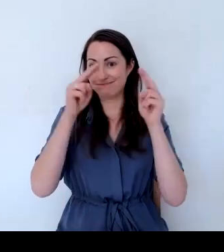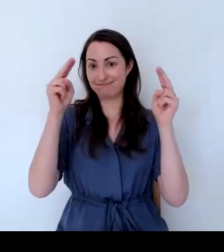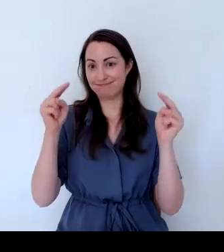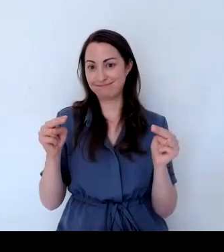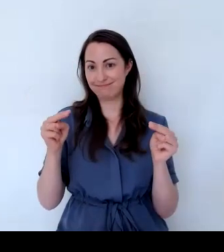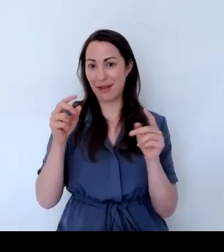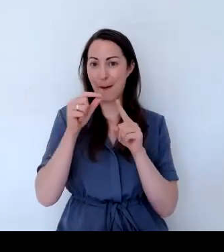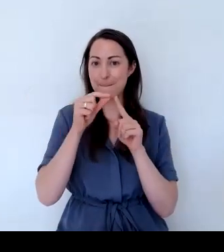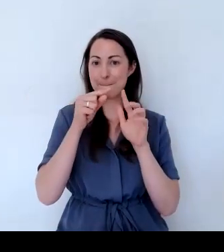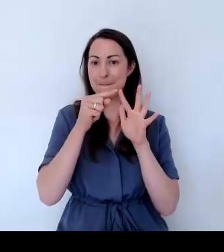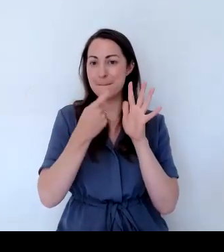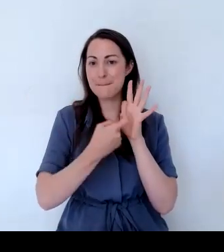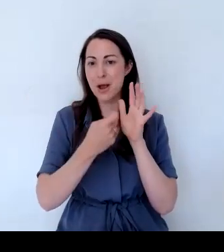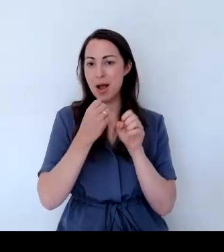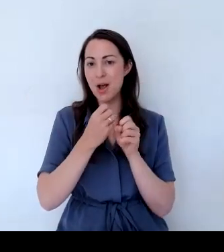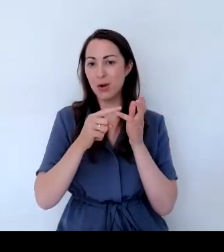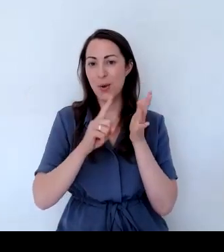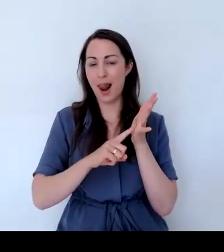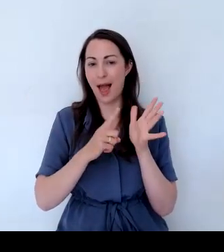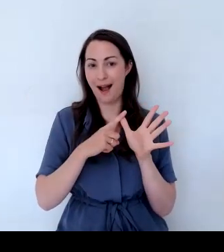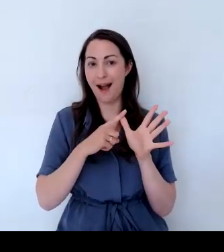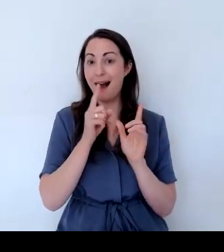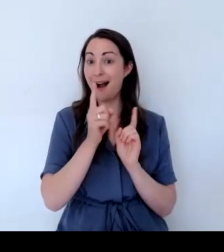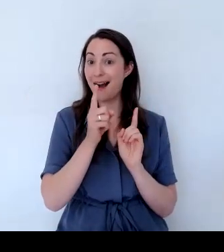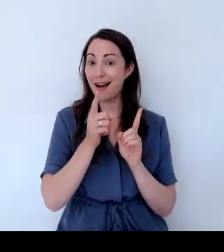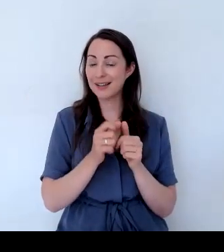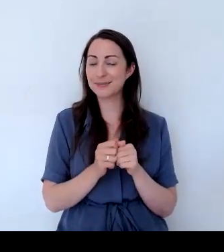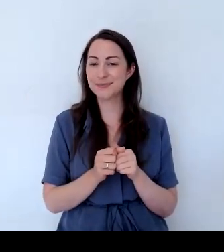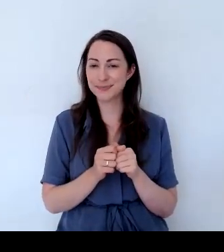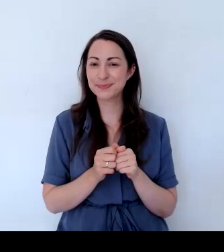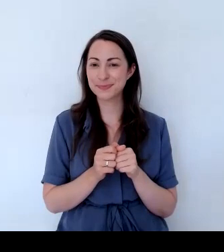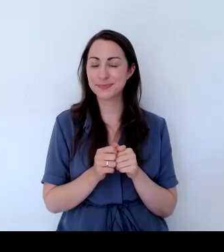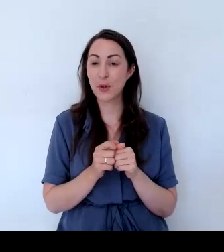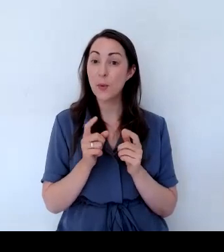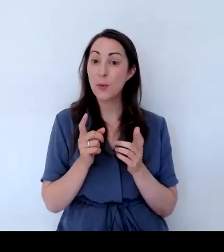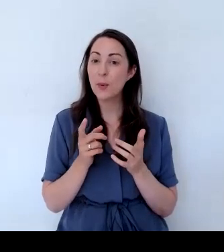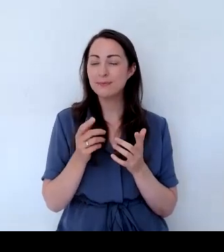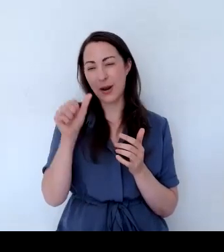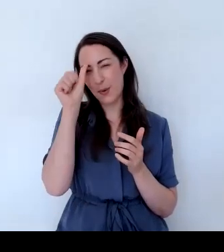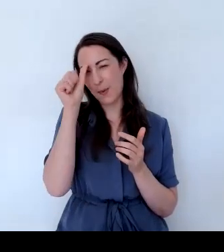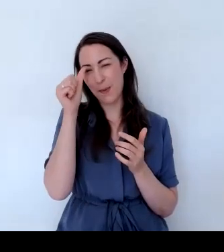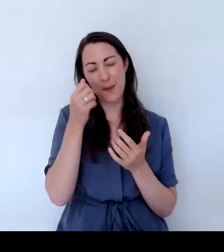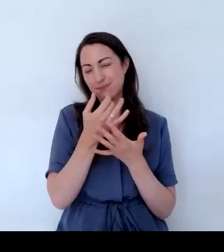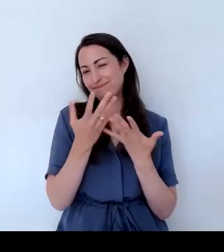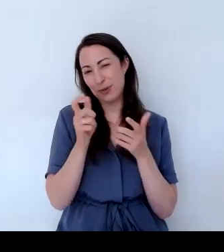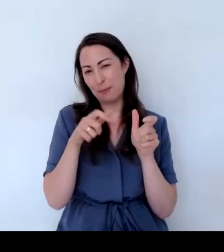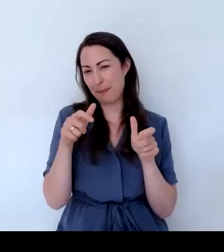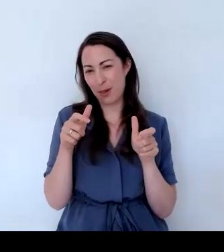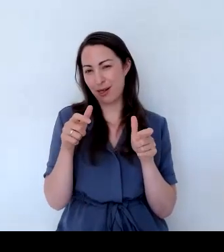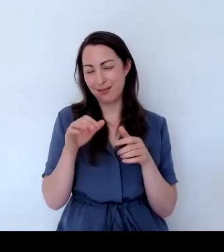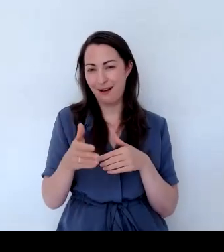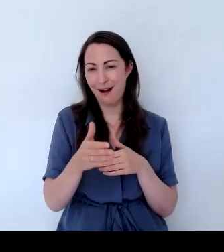if you have got a small garden, it's often nice to go up because you haven't got the space to go out.